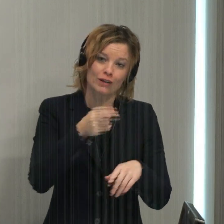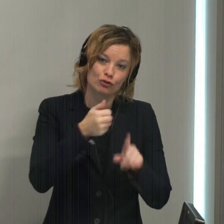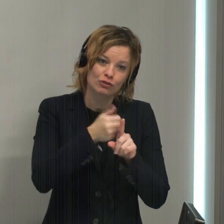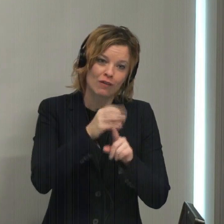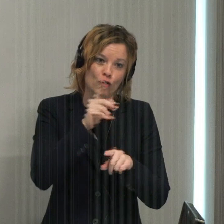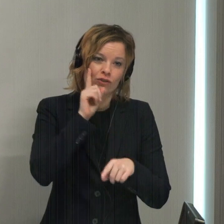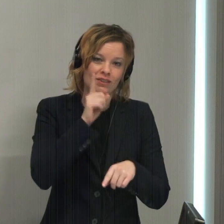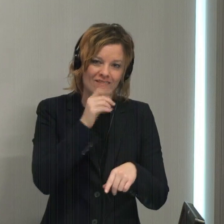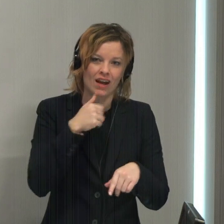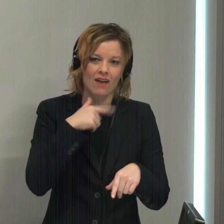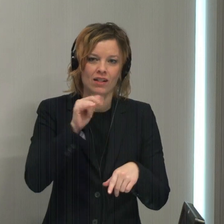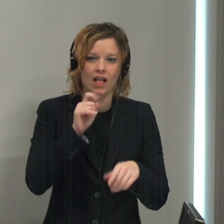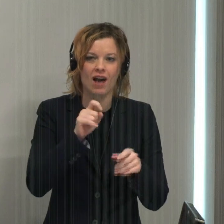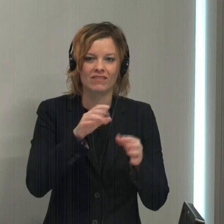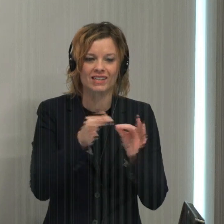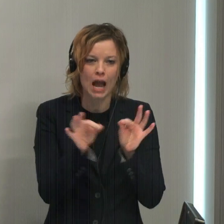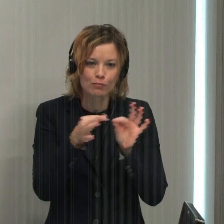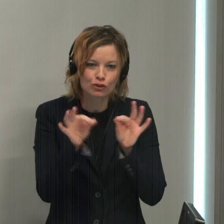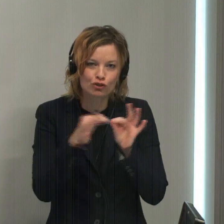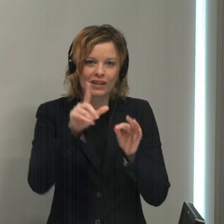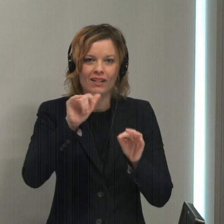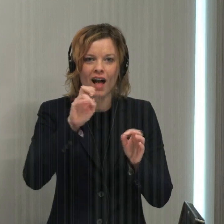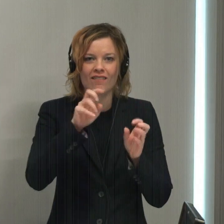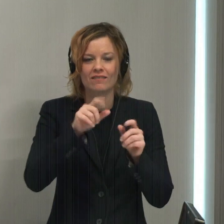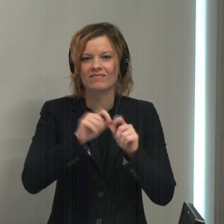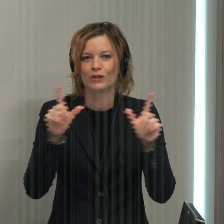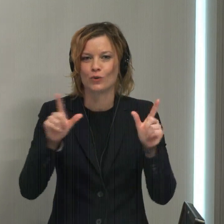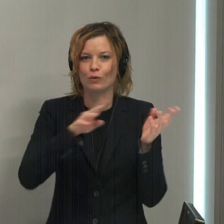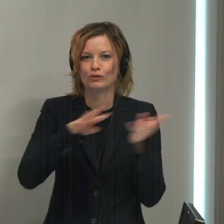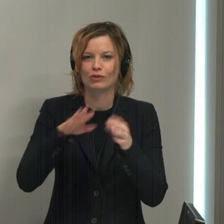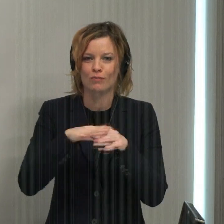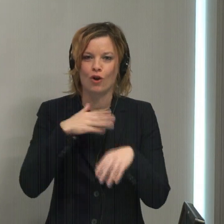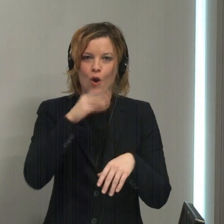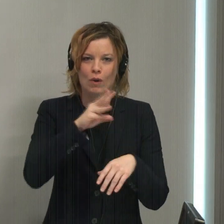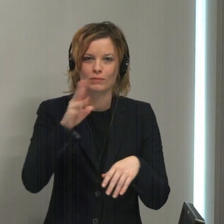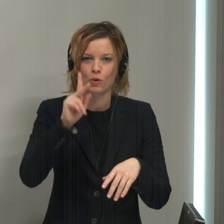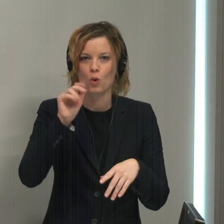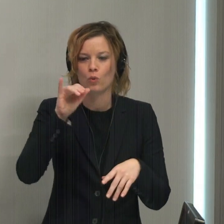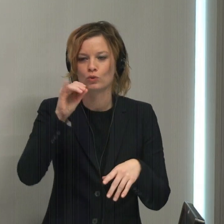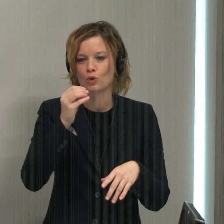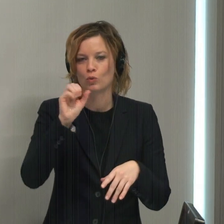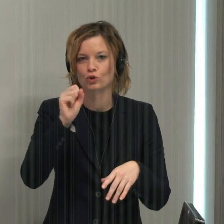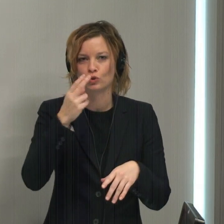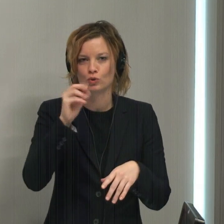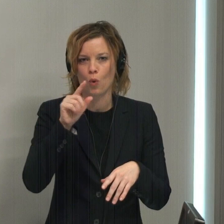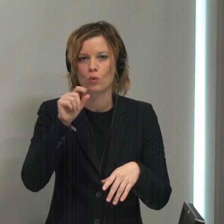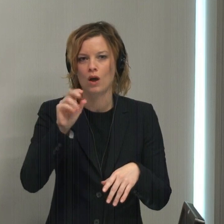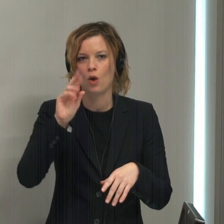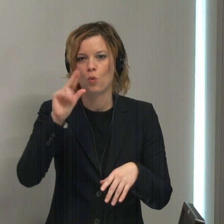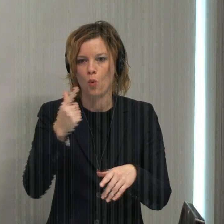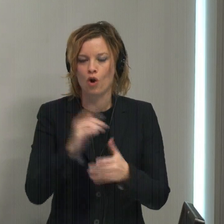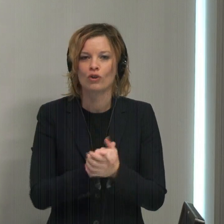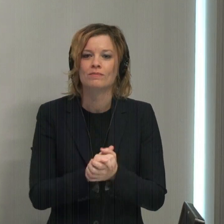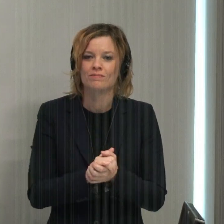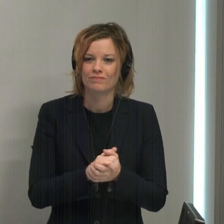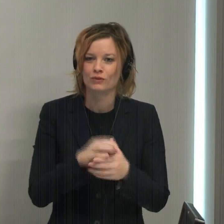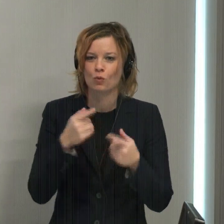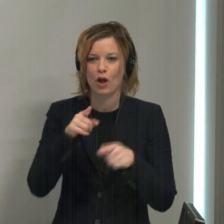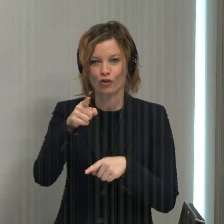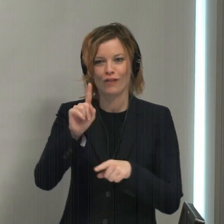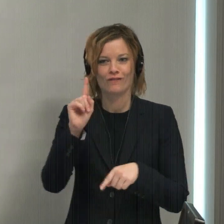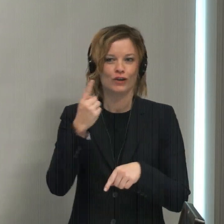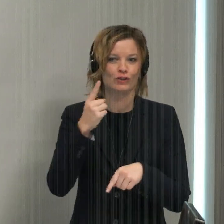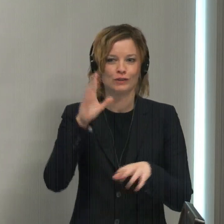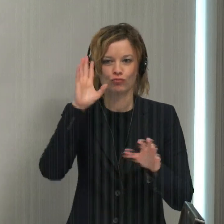or deaf, we have live captioning and a live video stream on our website, kojoshow.org. While you are the first